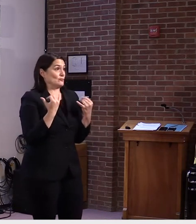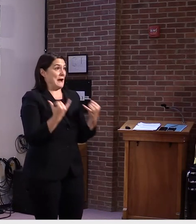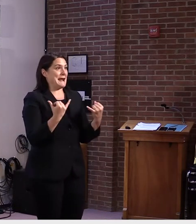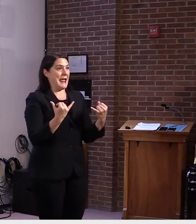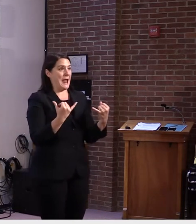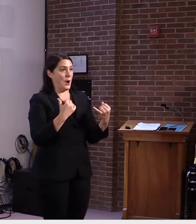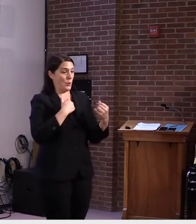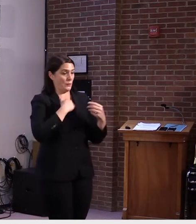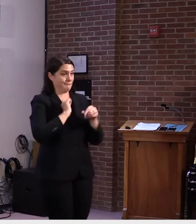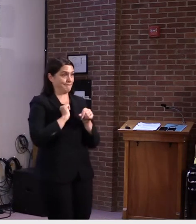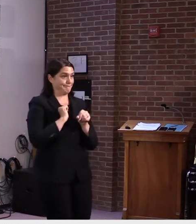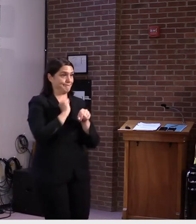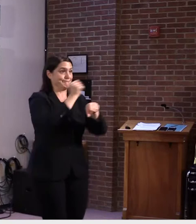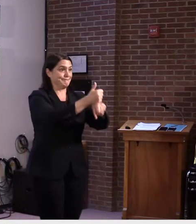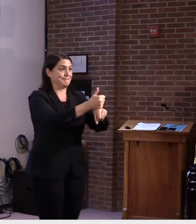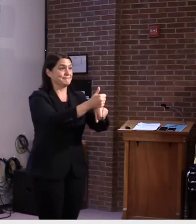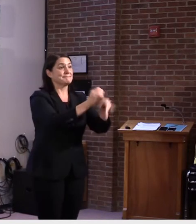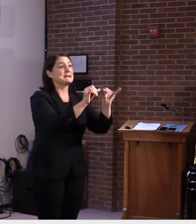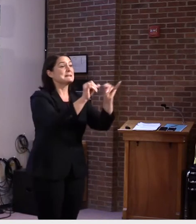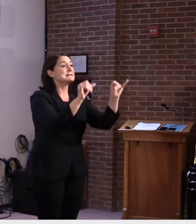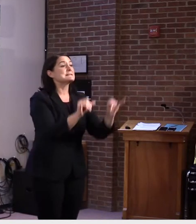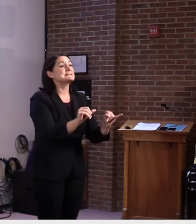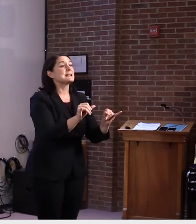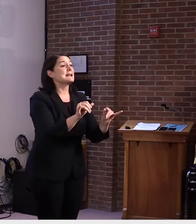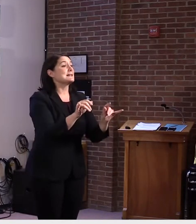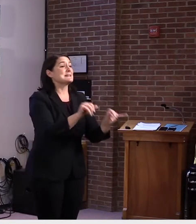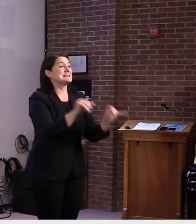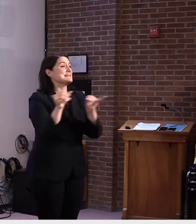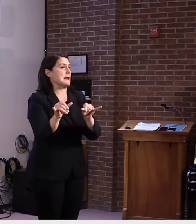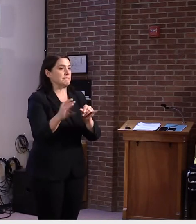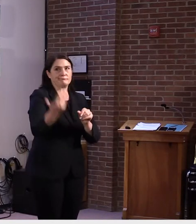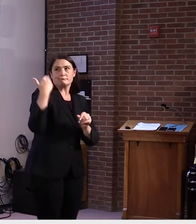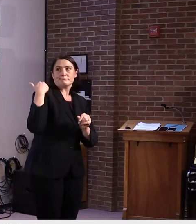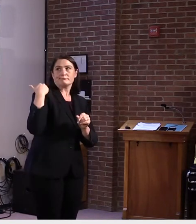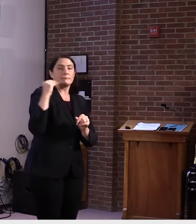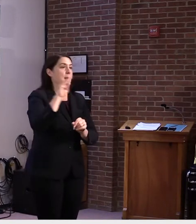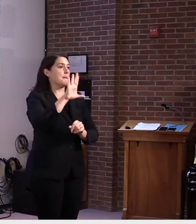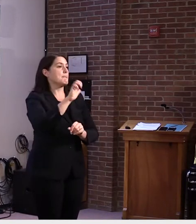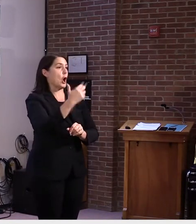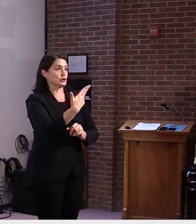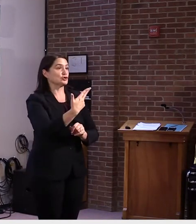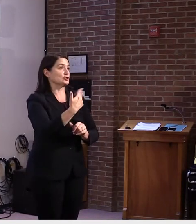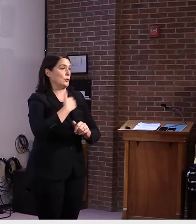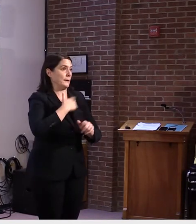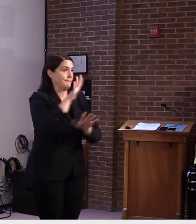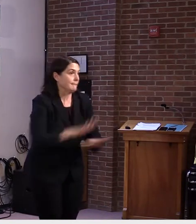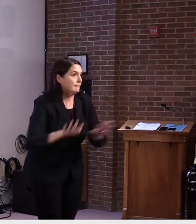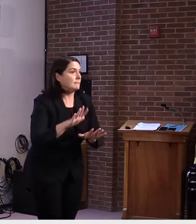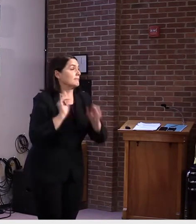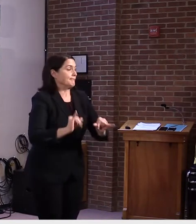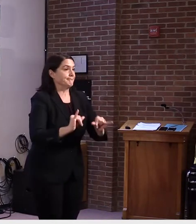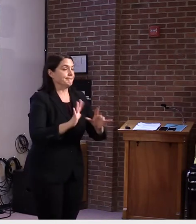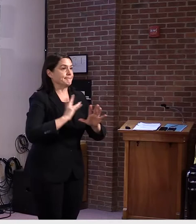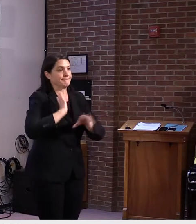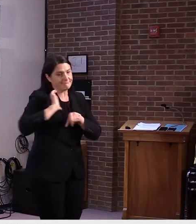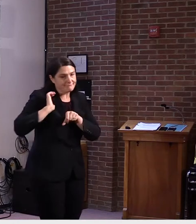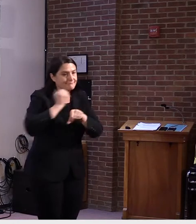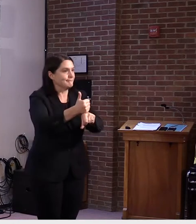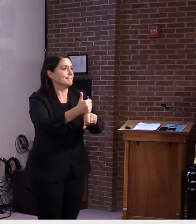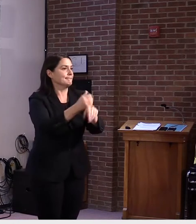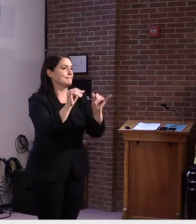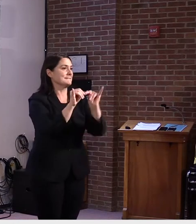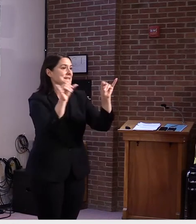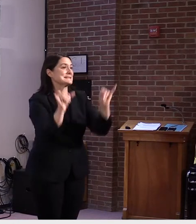system just like we did when at the height of the pandemic, we're putting in a system, uh, that